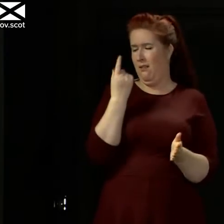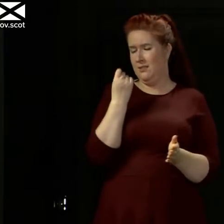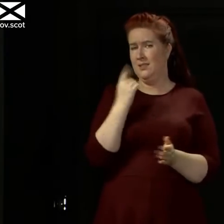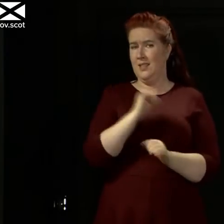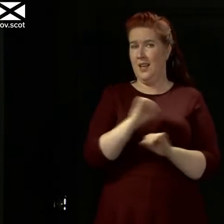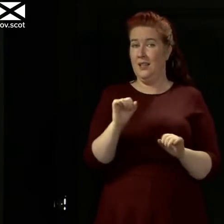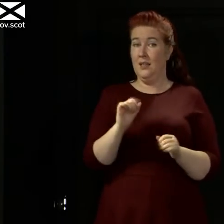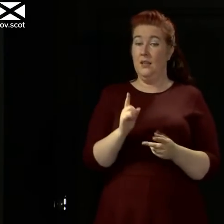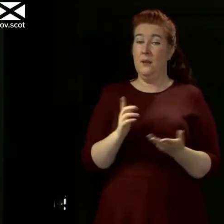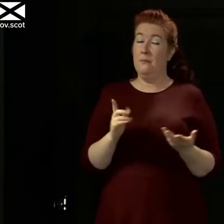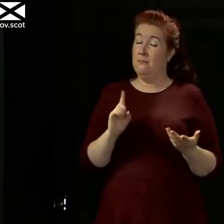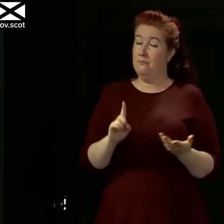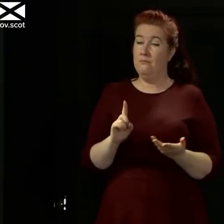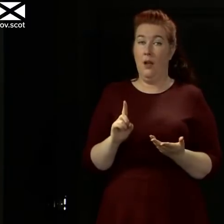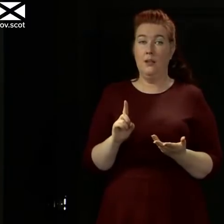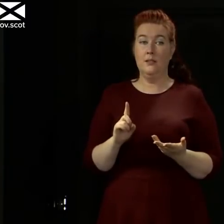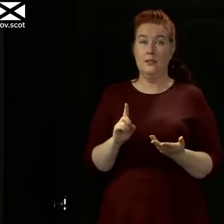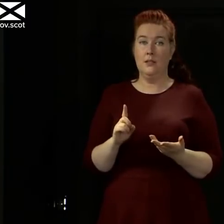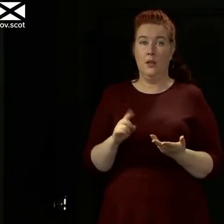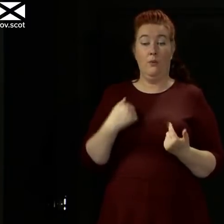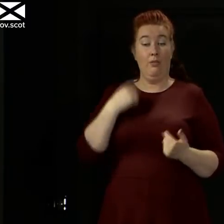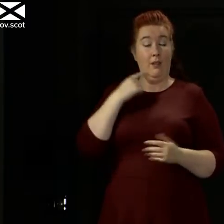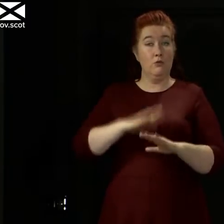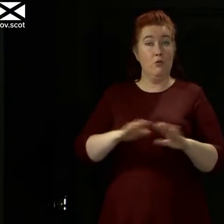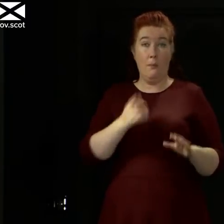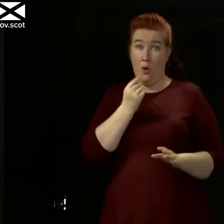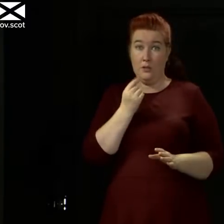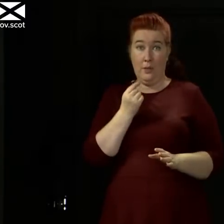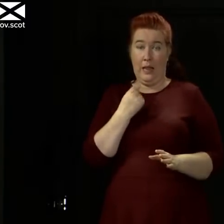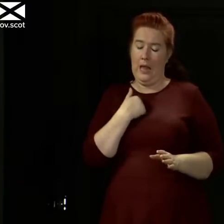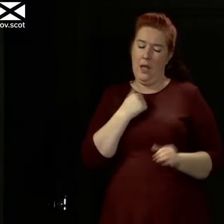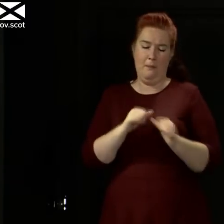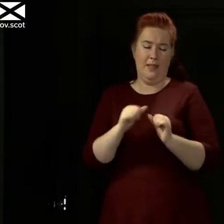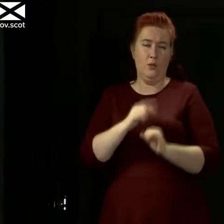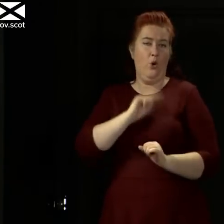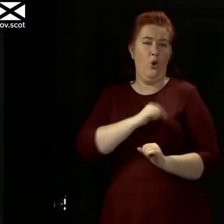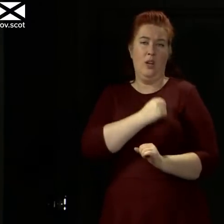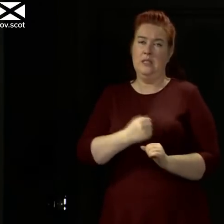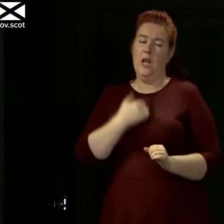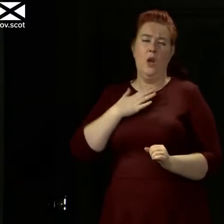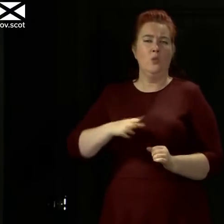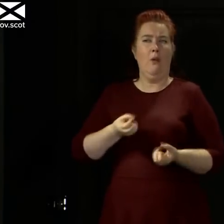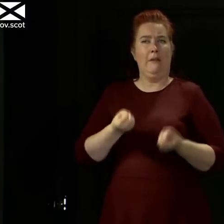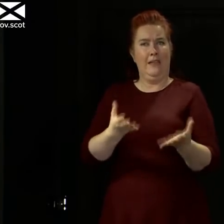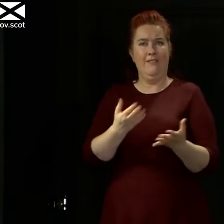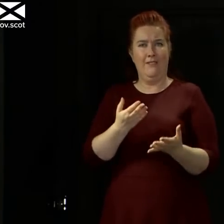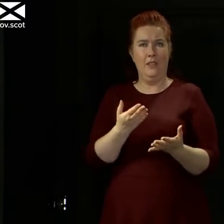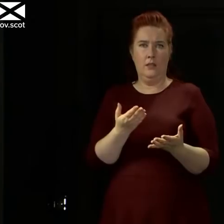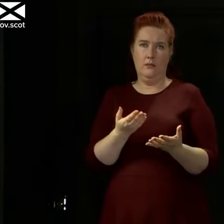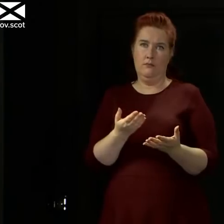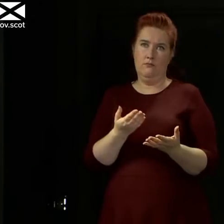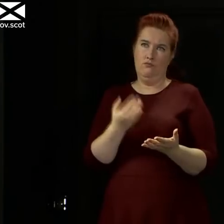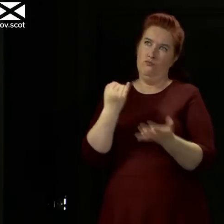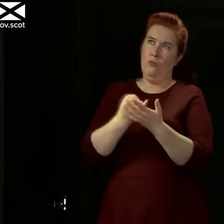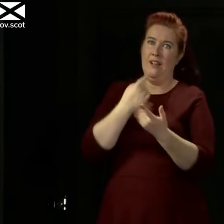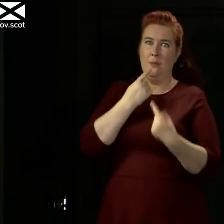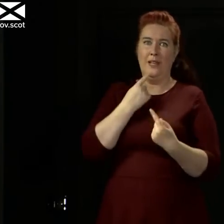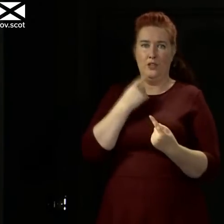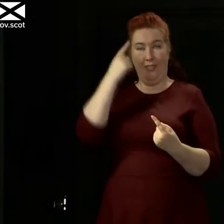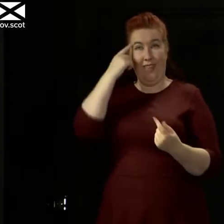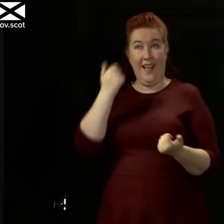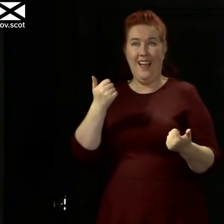if we don't yet, if we don't think it is possible to do that, I'd rather be frank than give false expectations. So, you know,